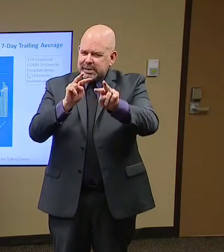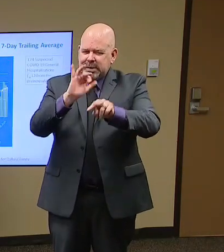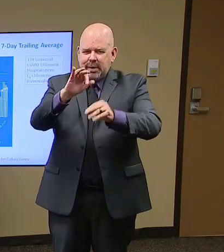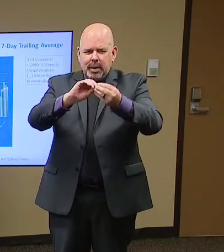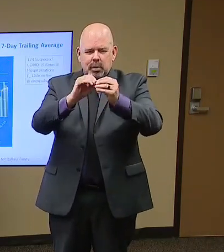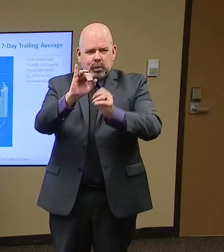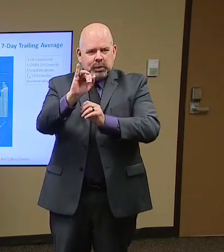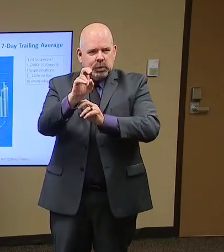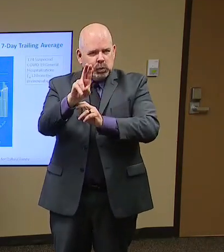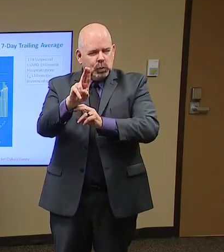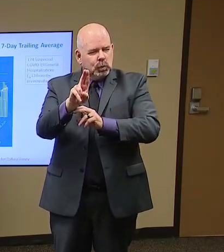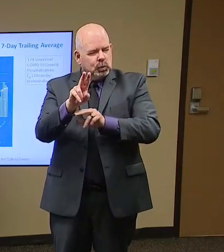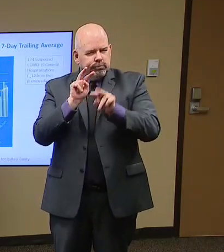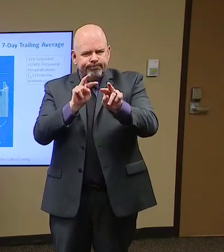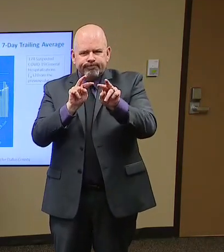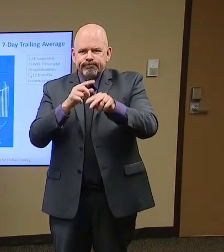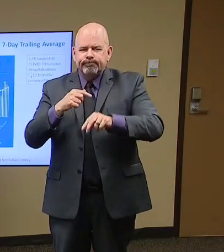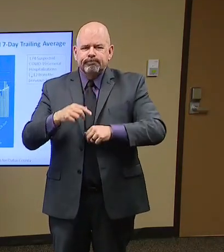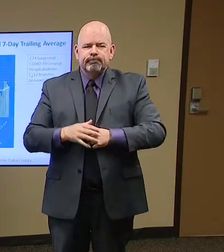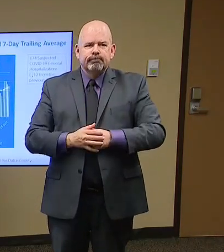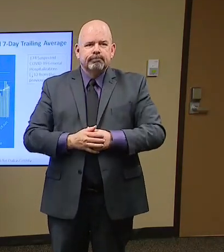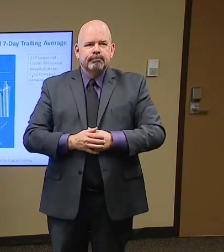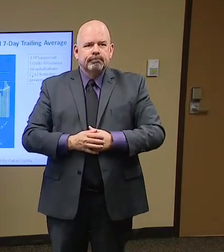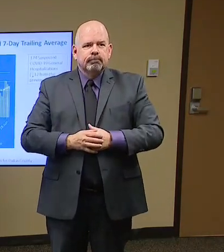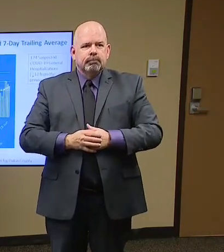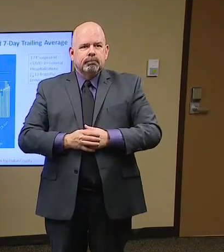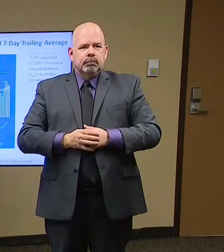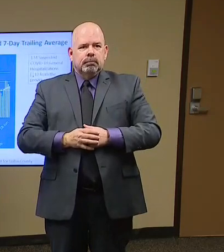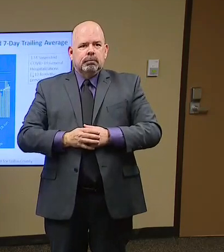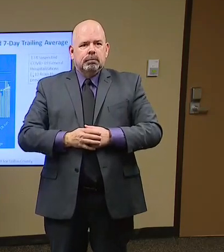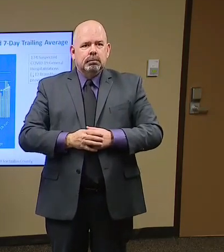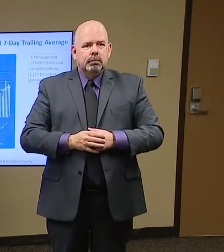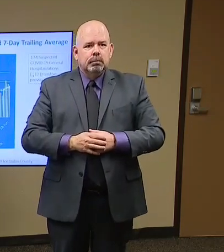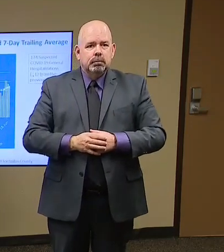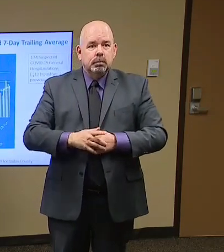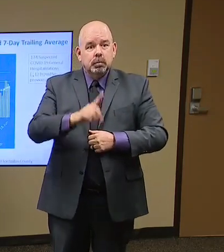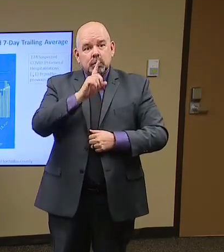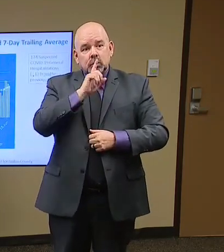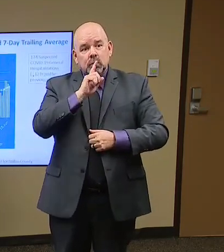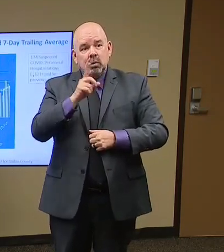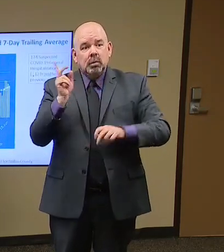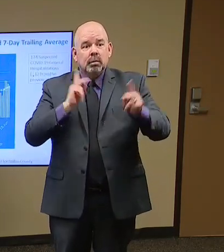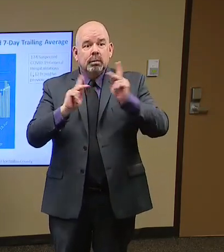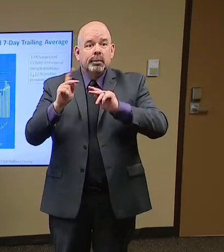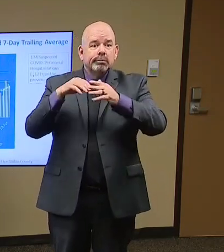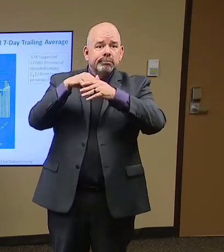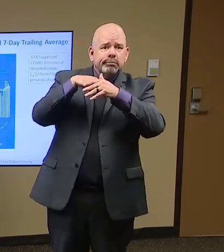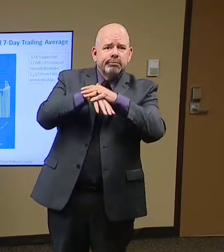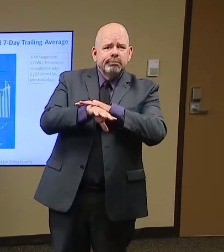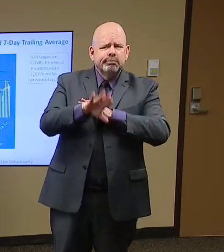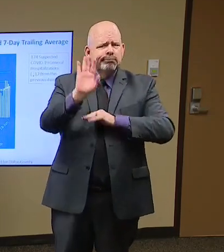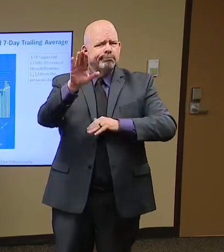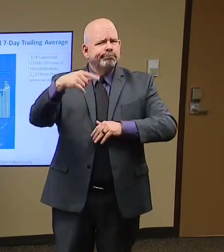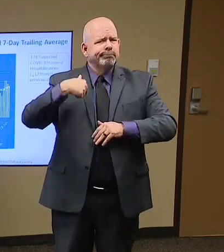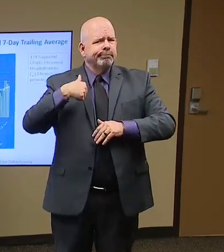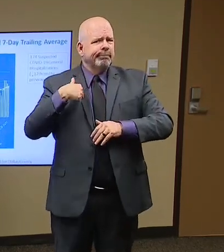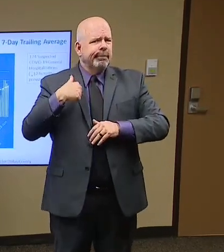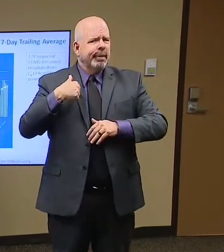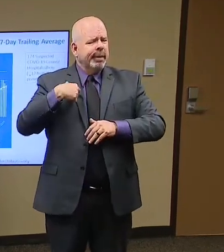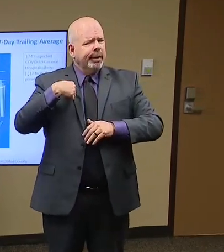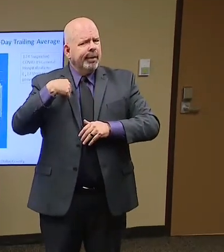These are the general hospital admissions, those suspected COVID-19 general hospital admissions